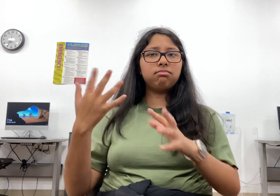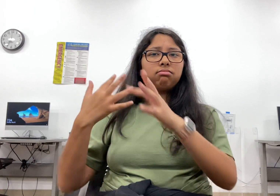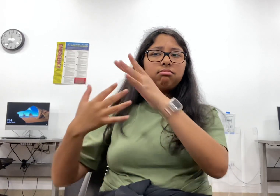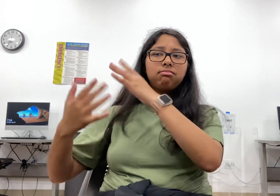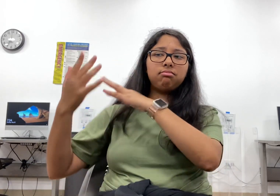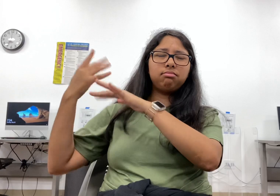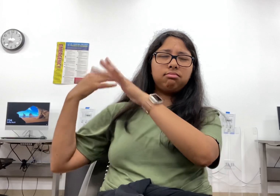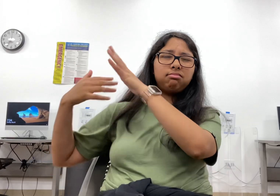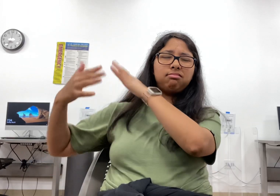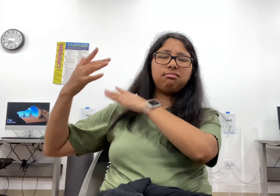home.